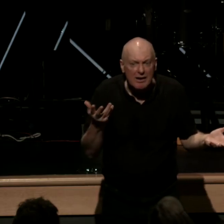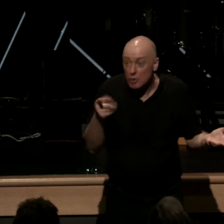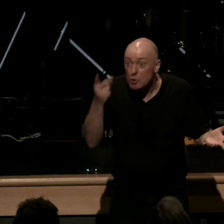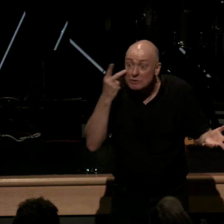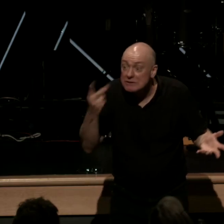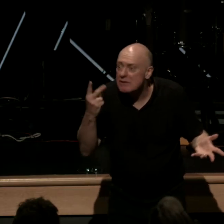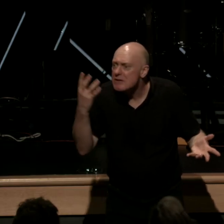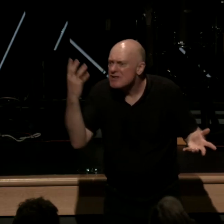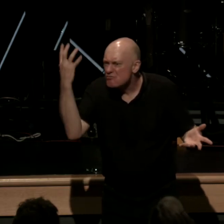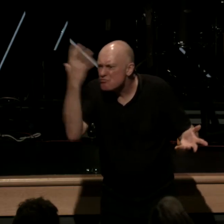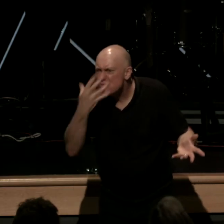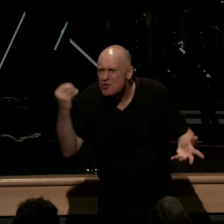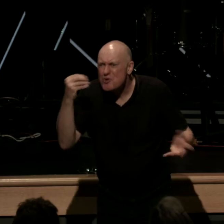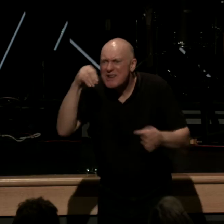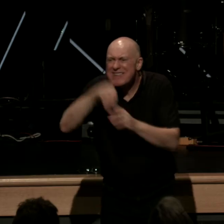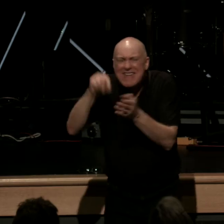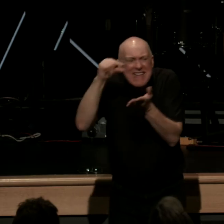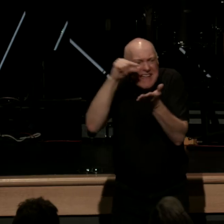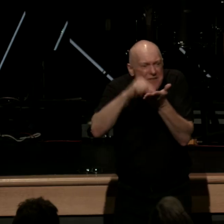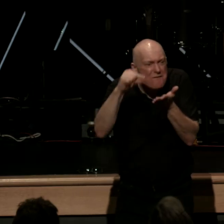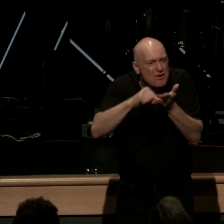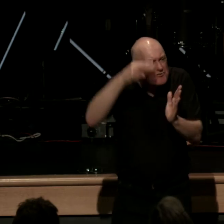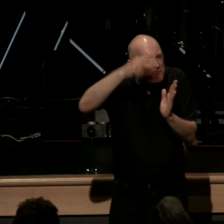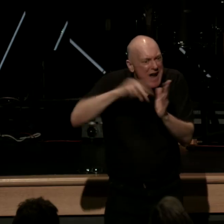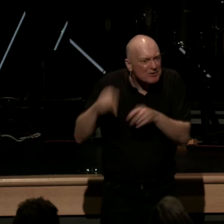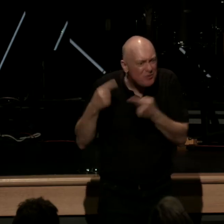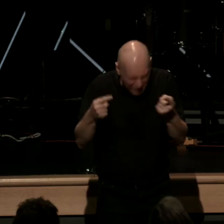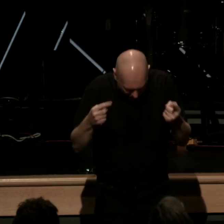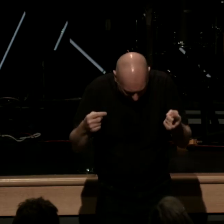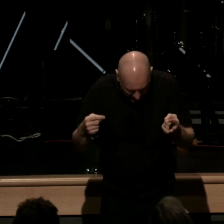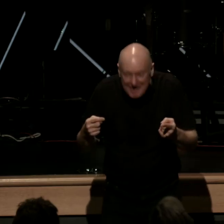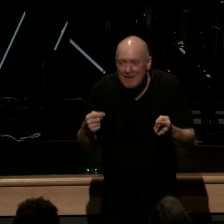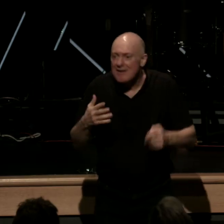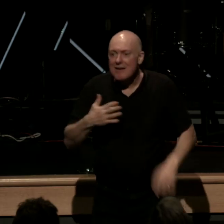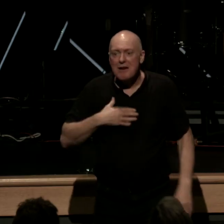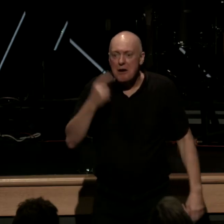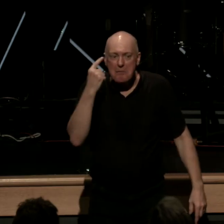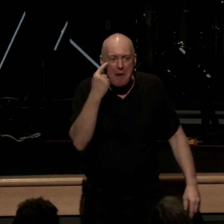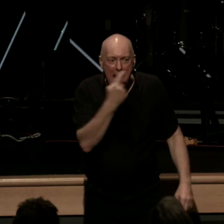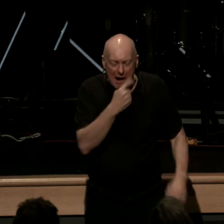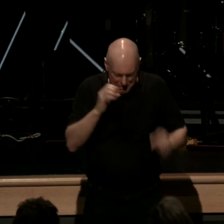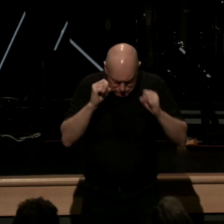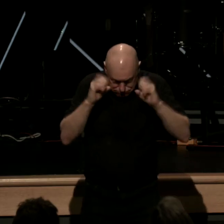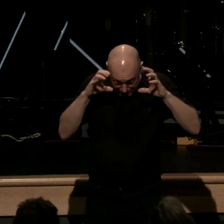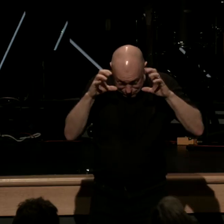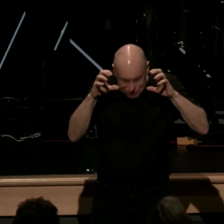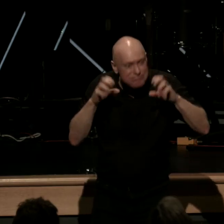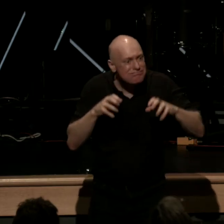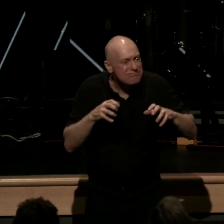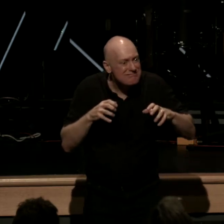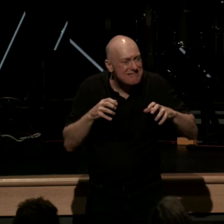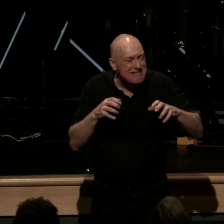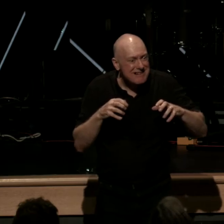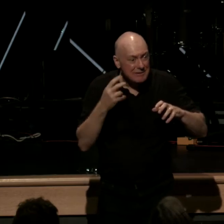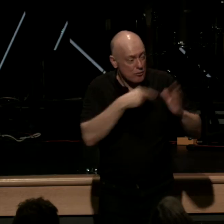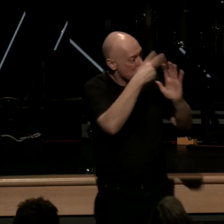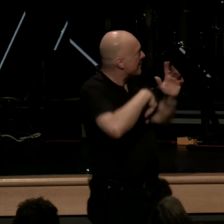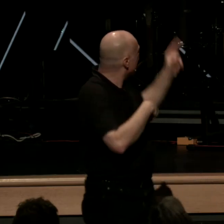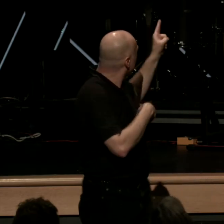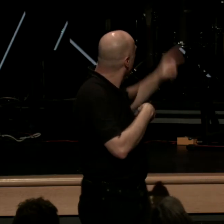beauty in these verses that we've read so far this is where again my eyes opened in new ways let me put this up on the screen for you verses 1 and 2